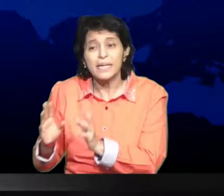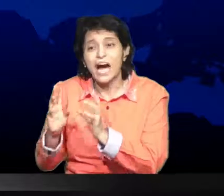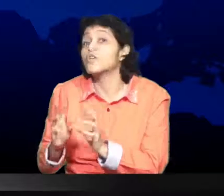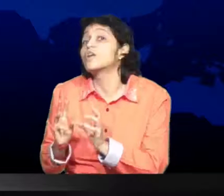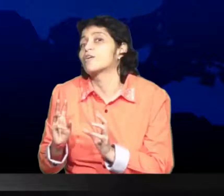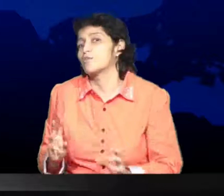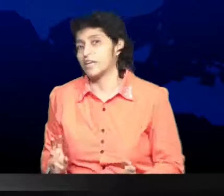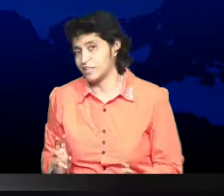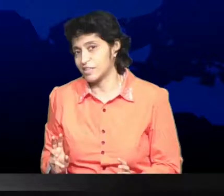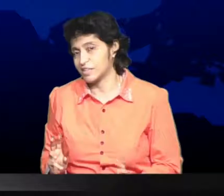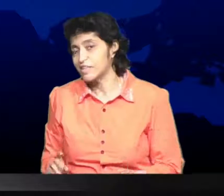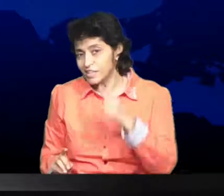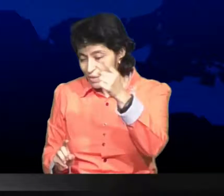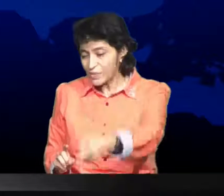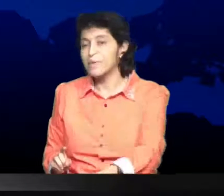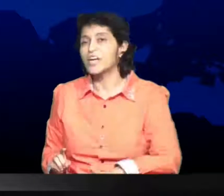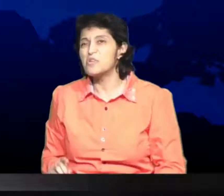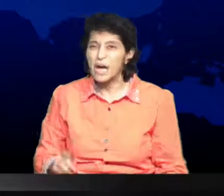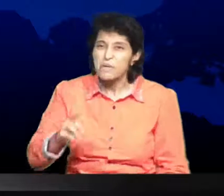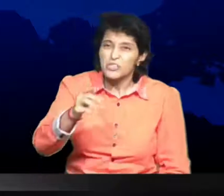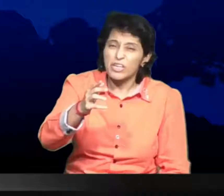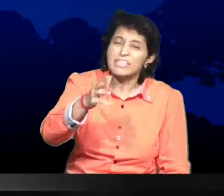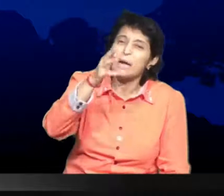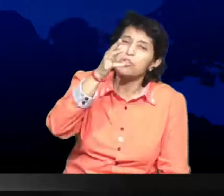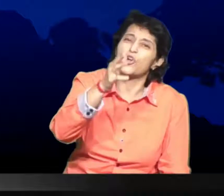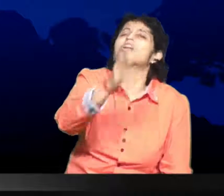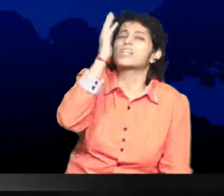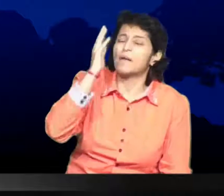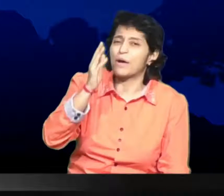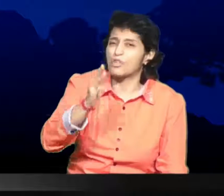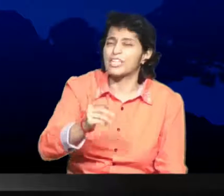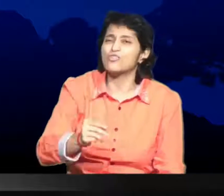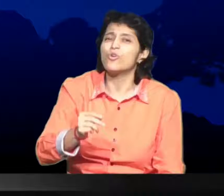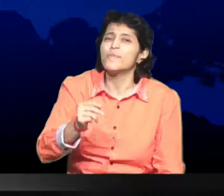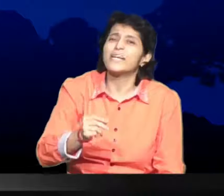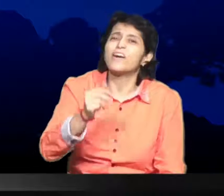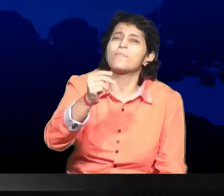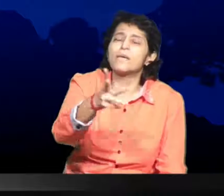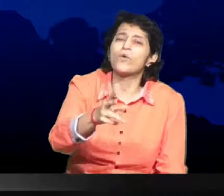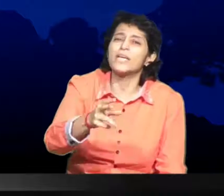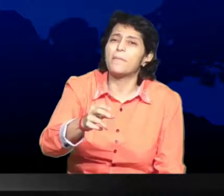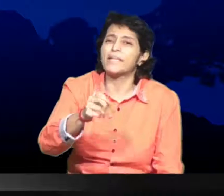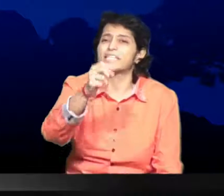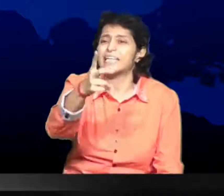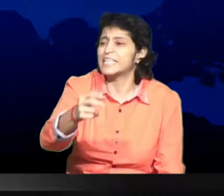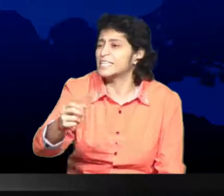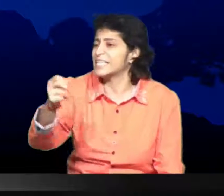do So are trying get the shock treatment. We are to the shock